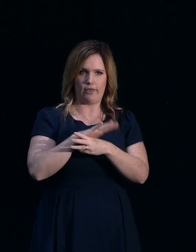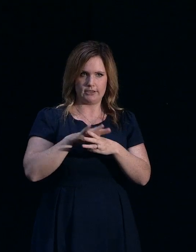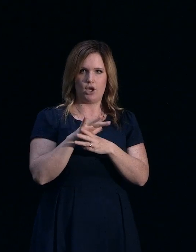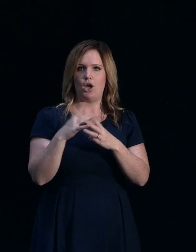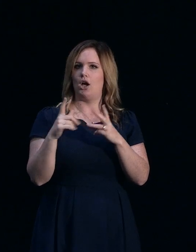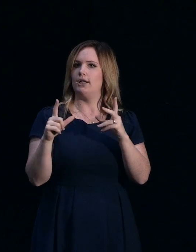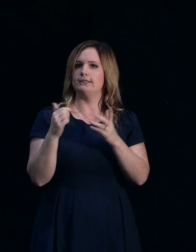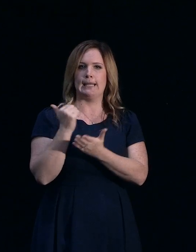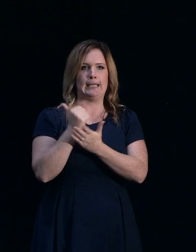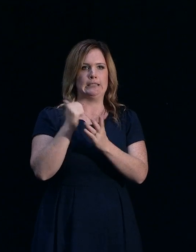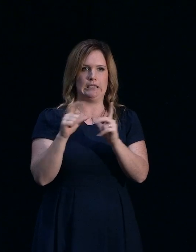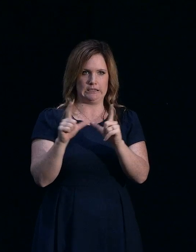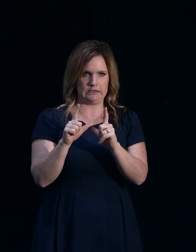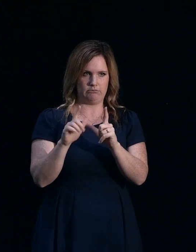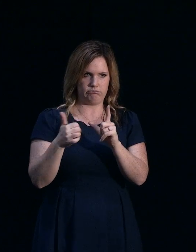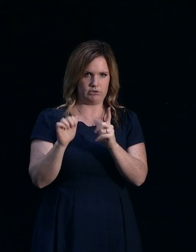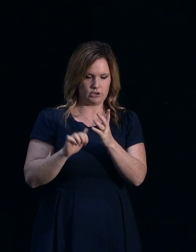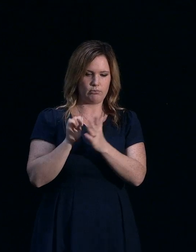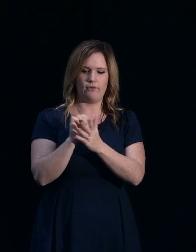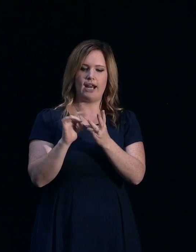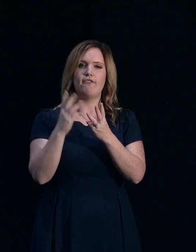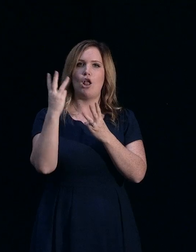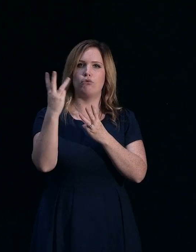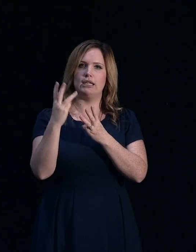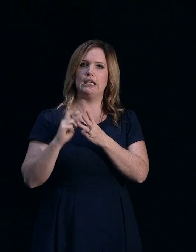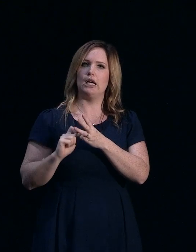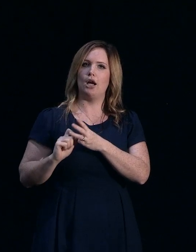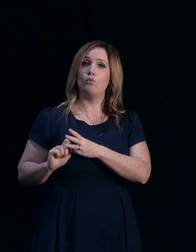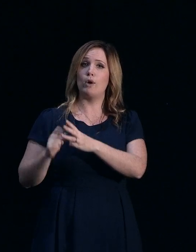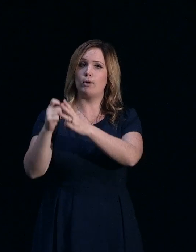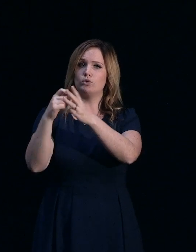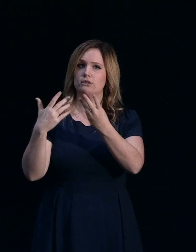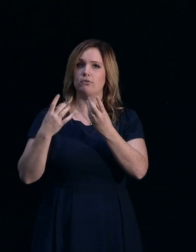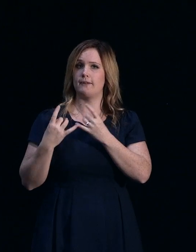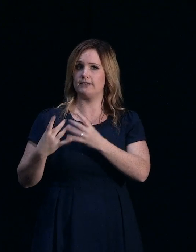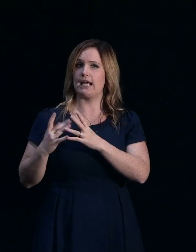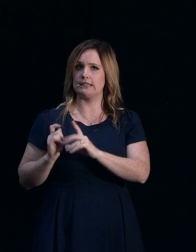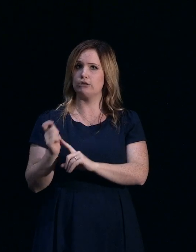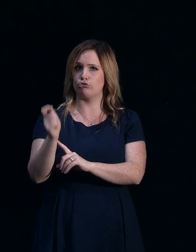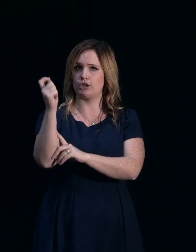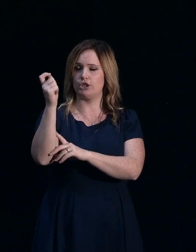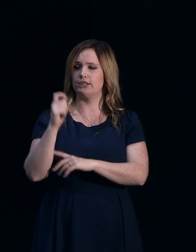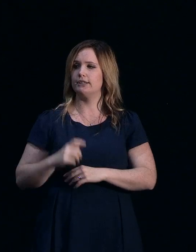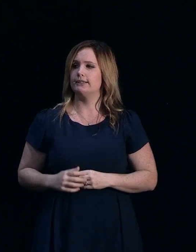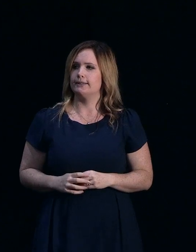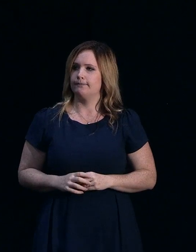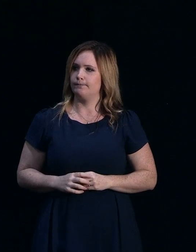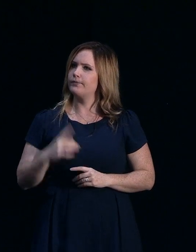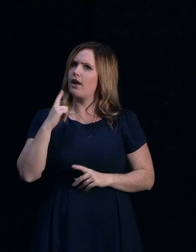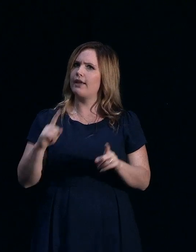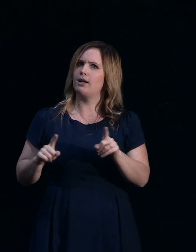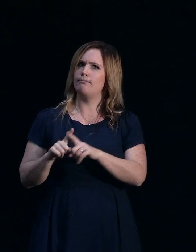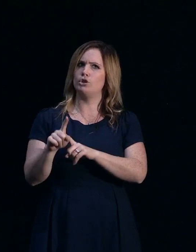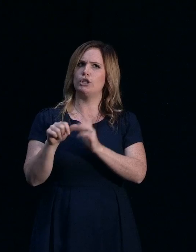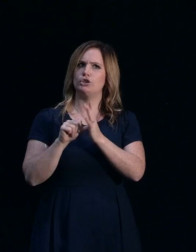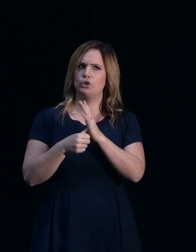approved, they're doing it. And we've got three rebuilds that are consented and they're actually in construction. I think most insurers in the pre